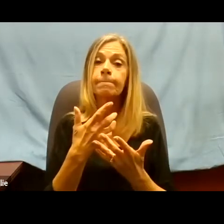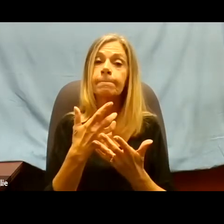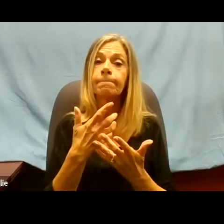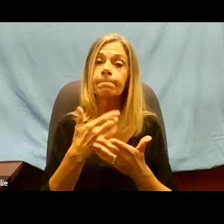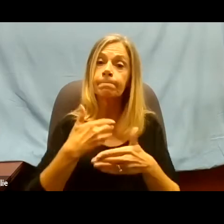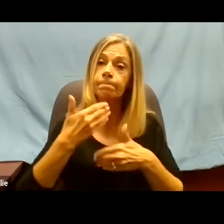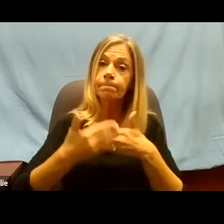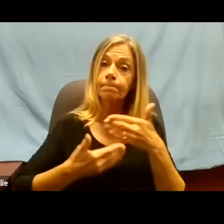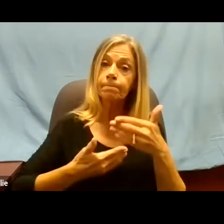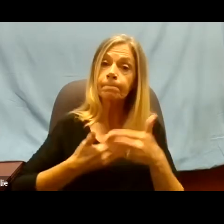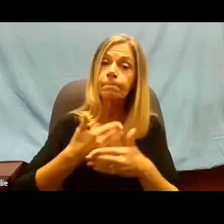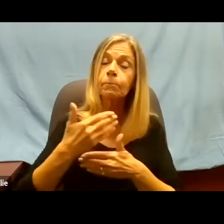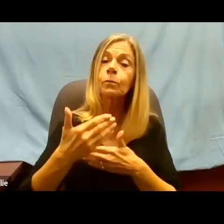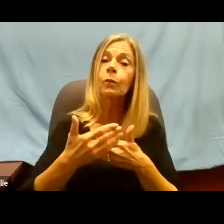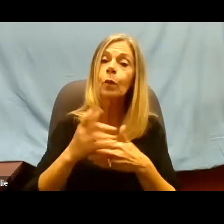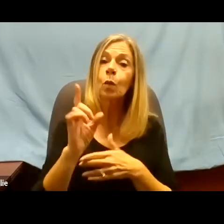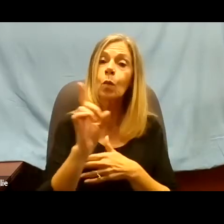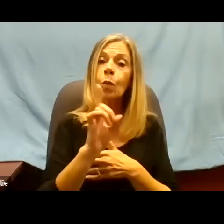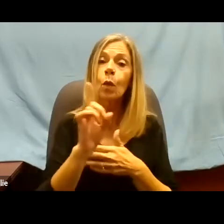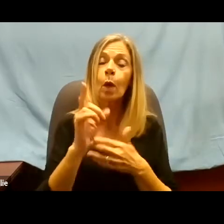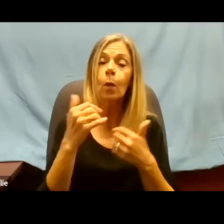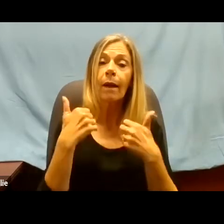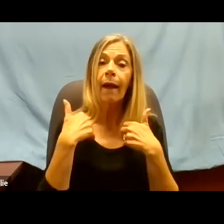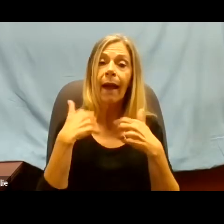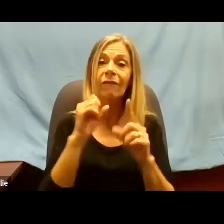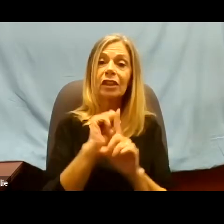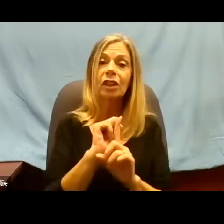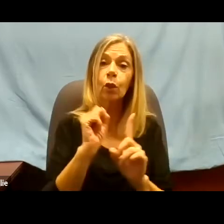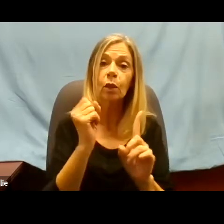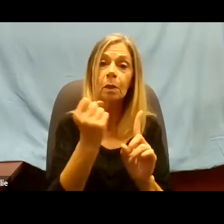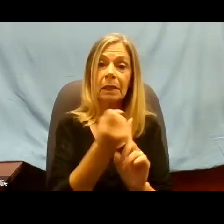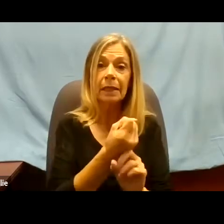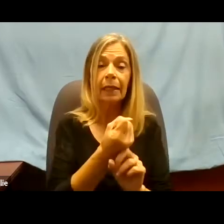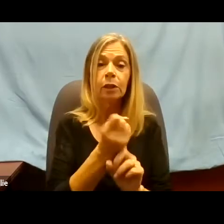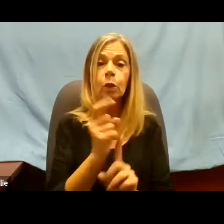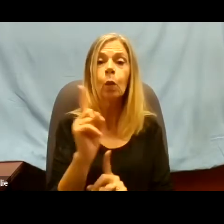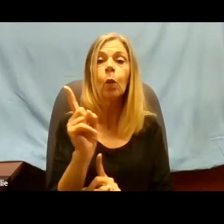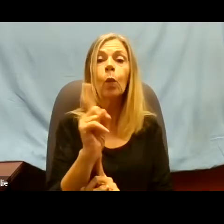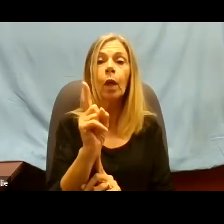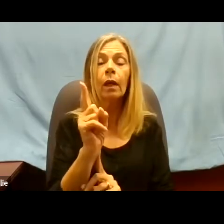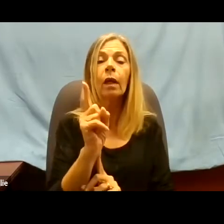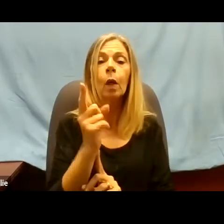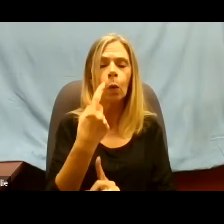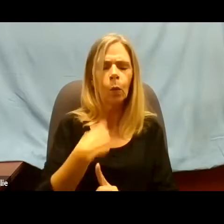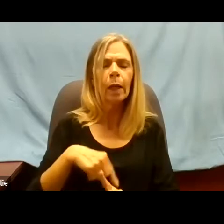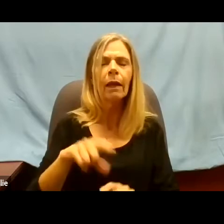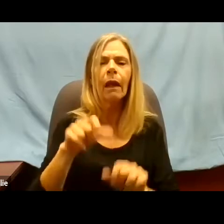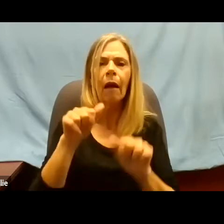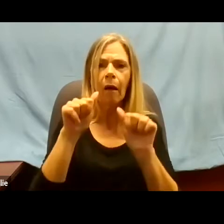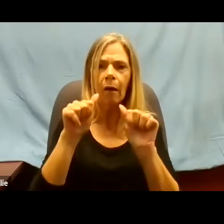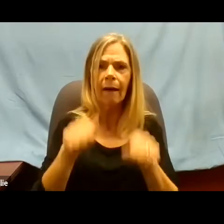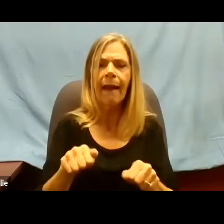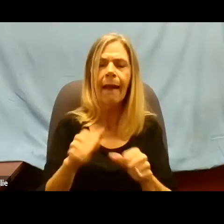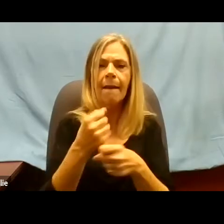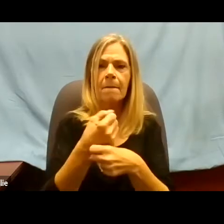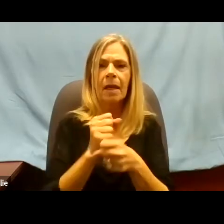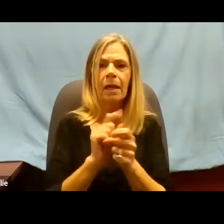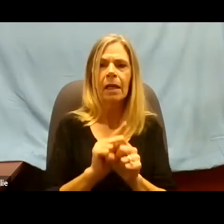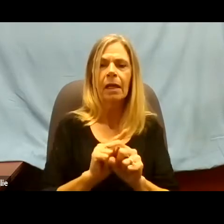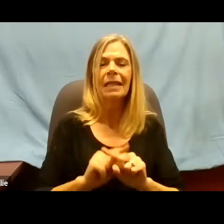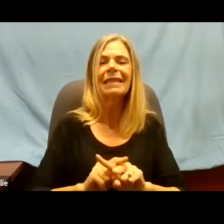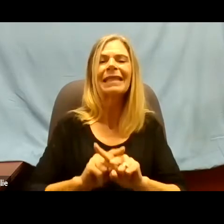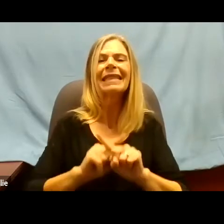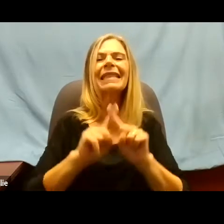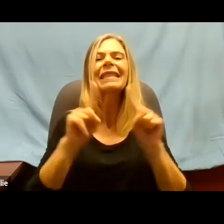when we can make a difference with our abilities for